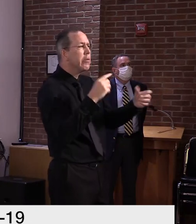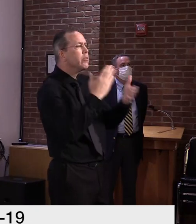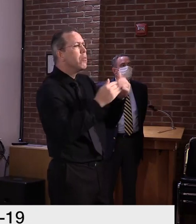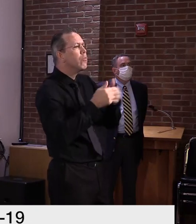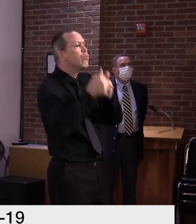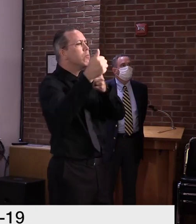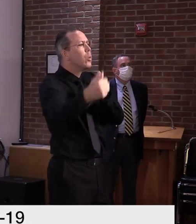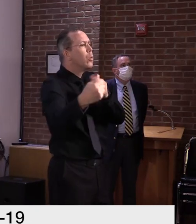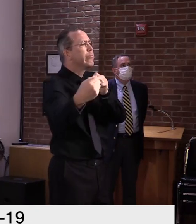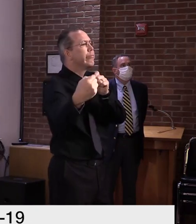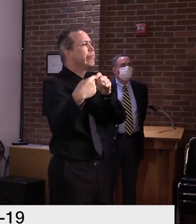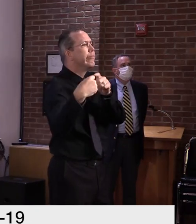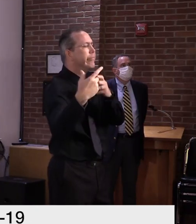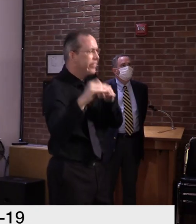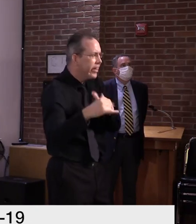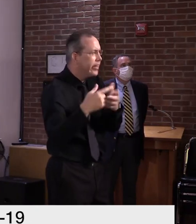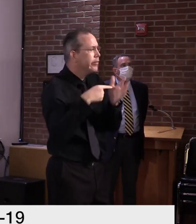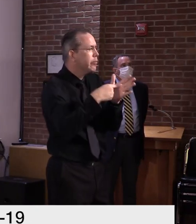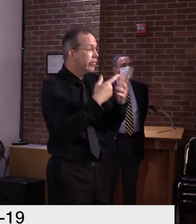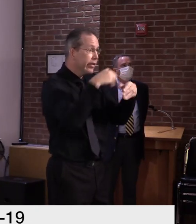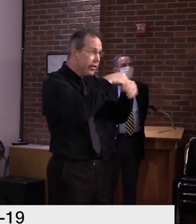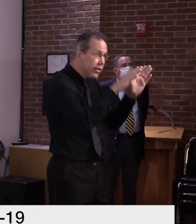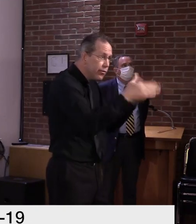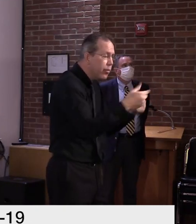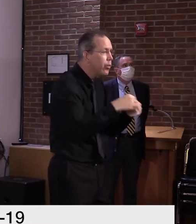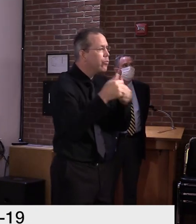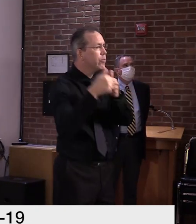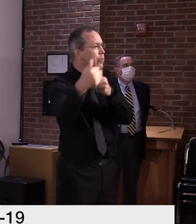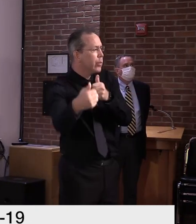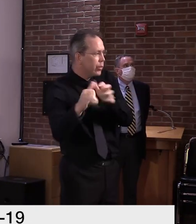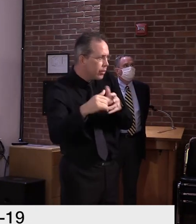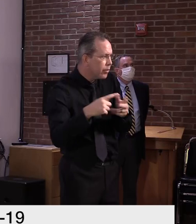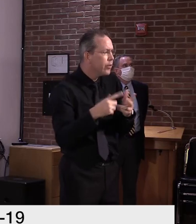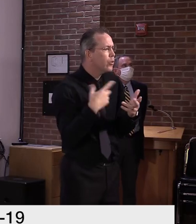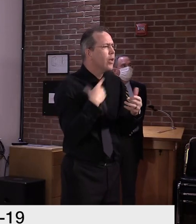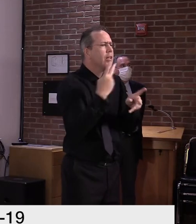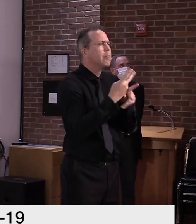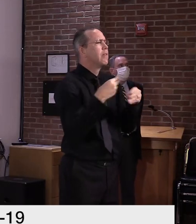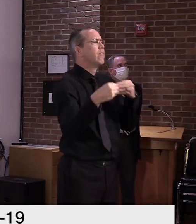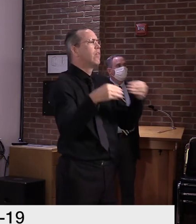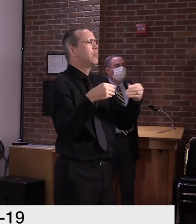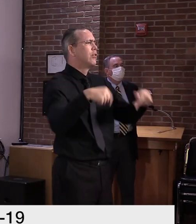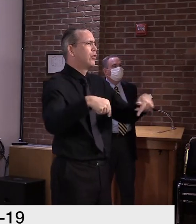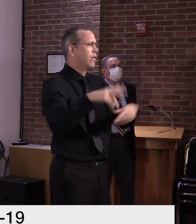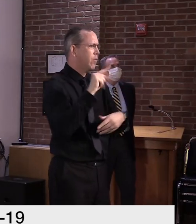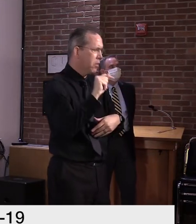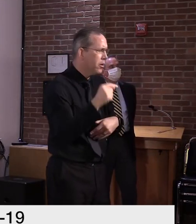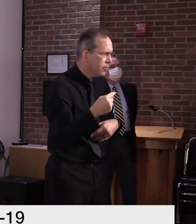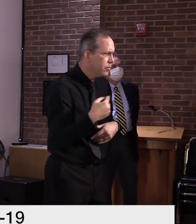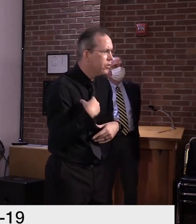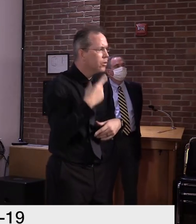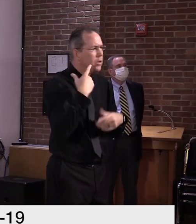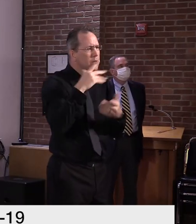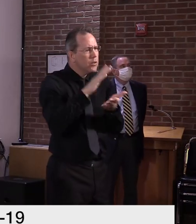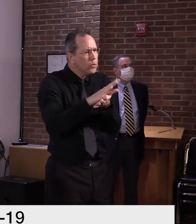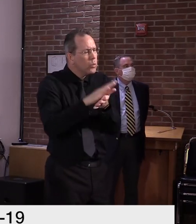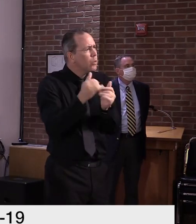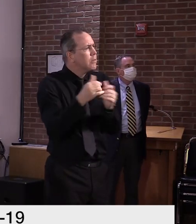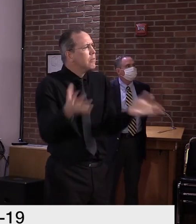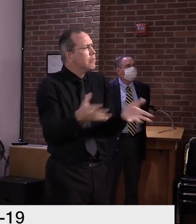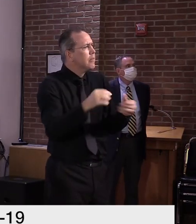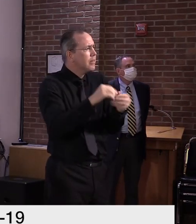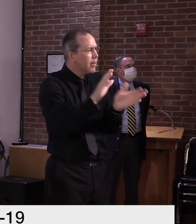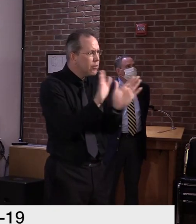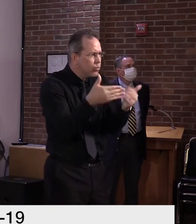But we also need the flexibility to include in-person instruction, which we know is valuable